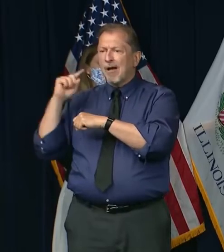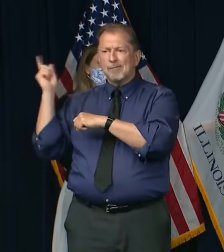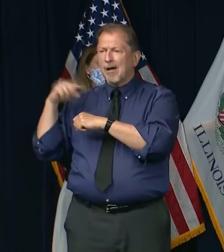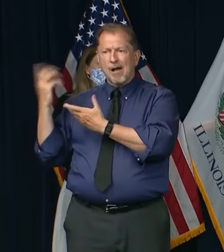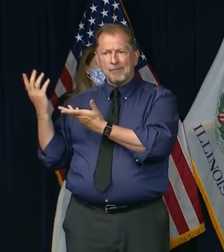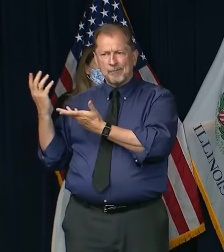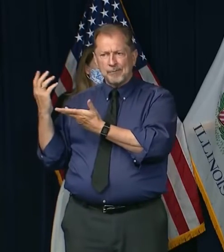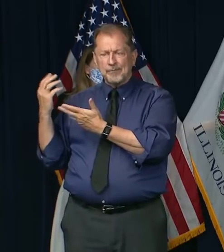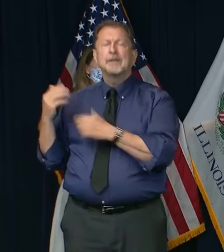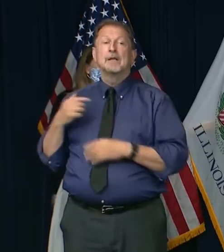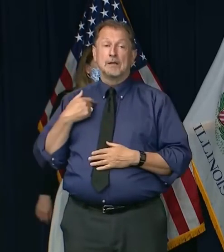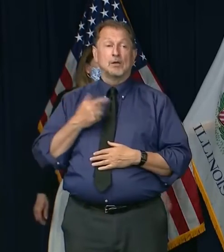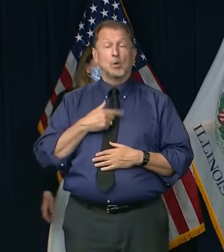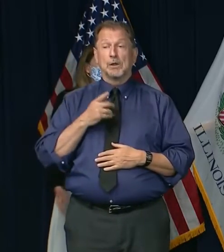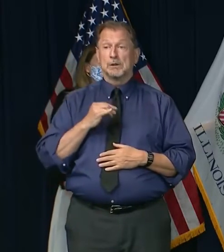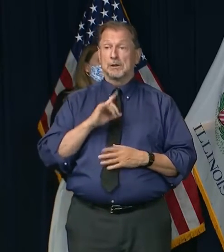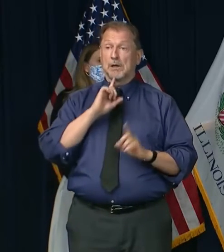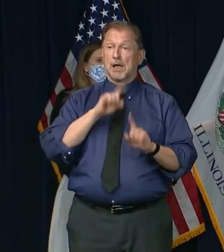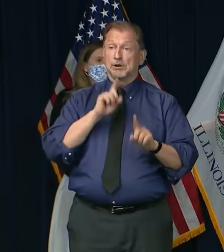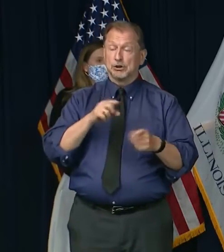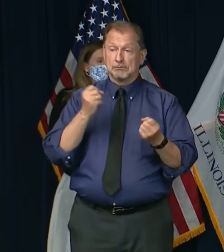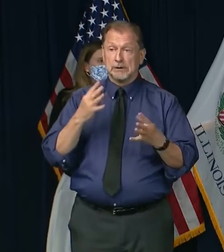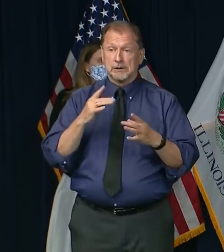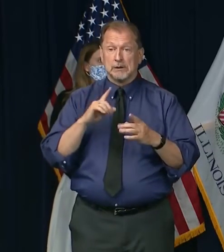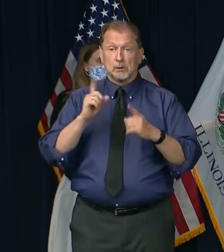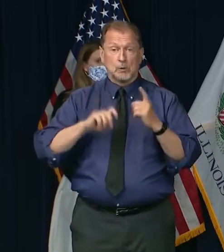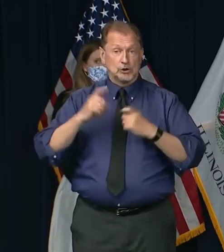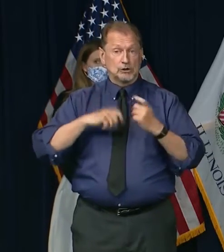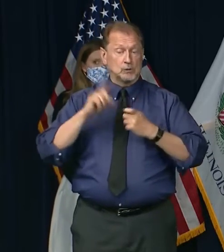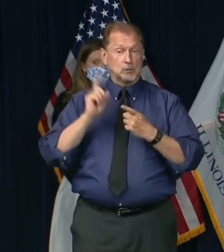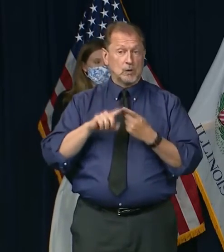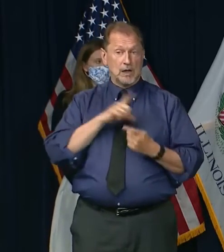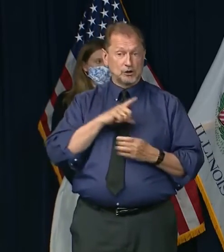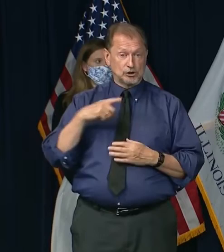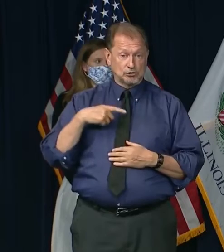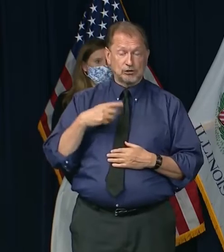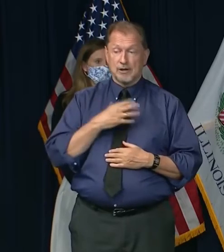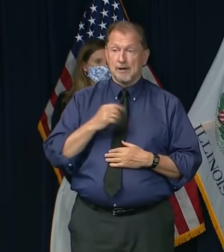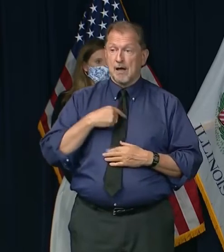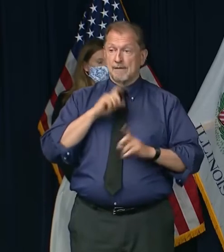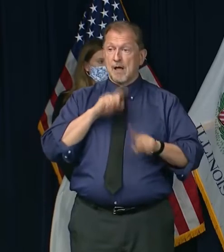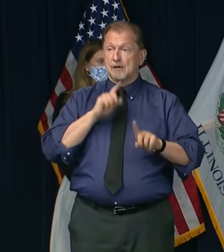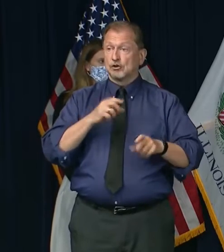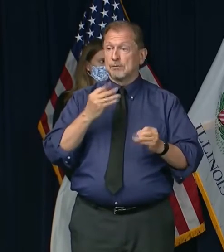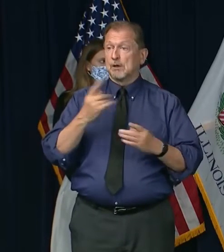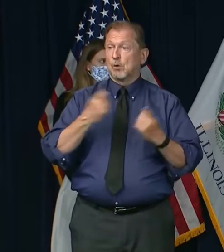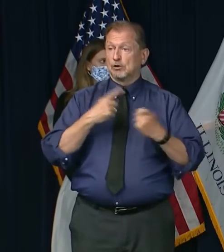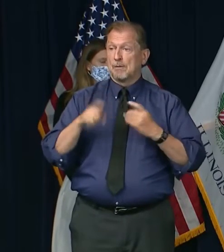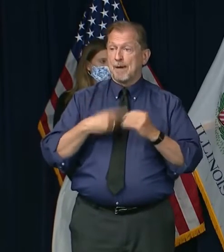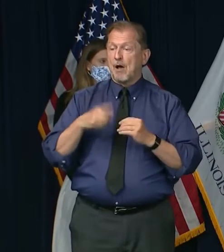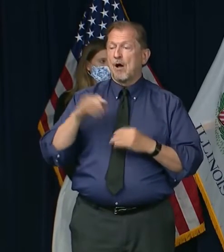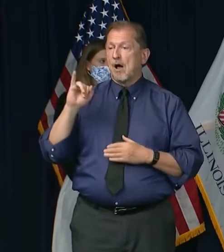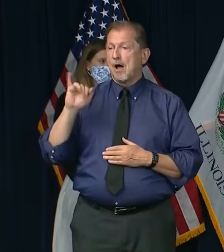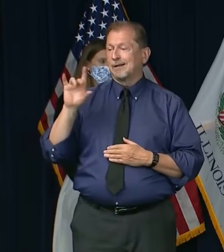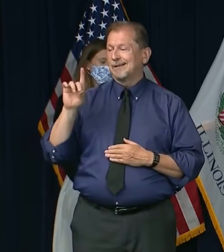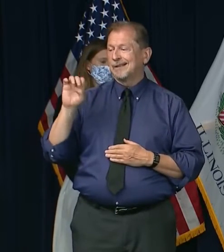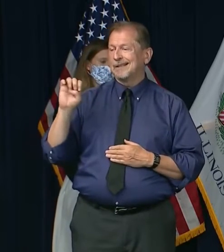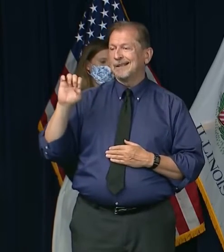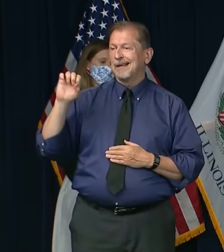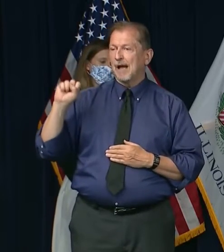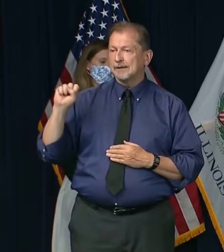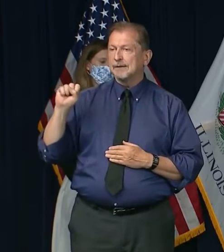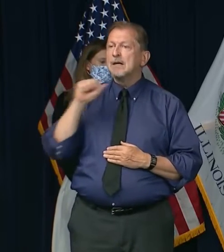questions to legislators, for example. But the fact is I've answered many of the questions that have been asked about IDES and certainly